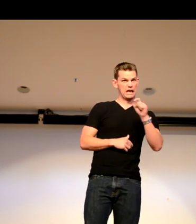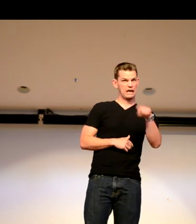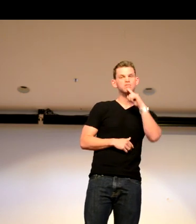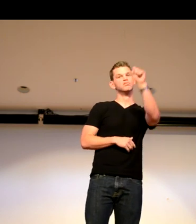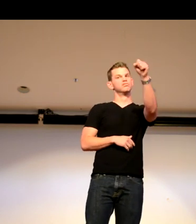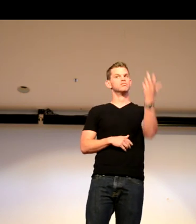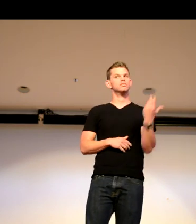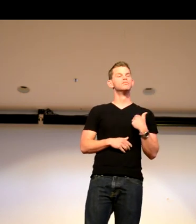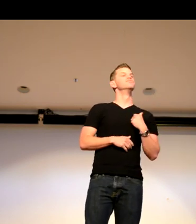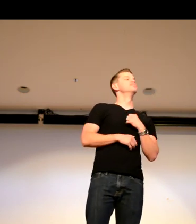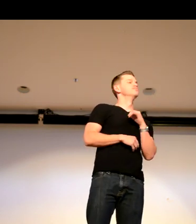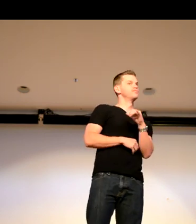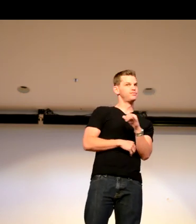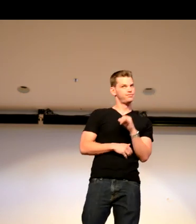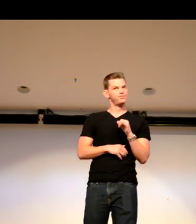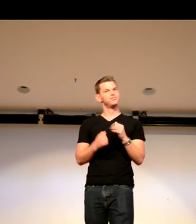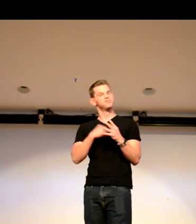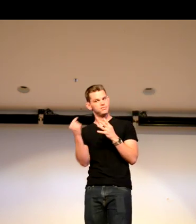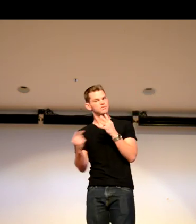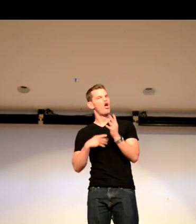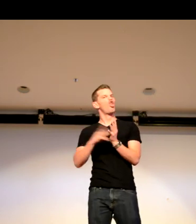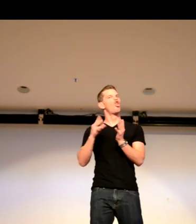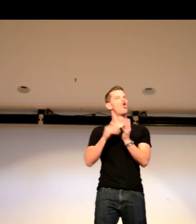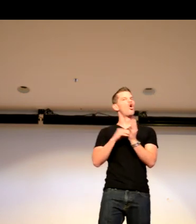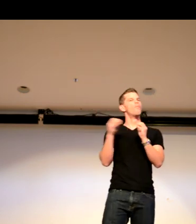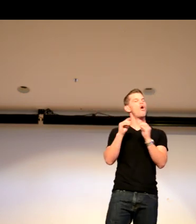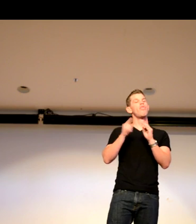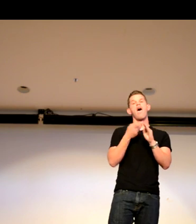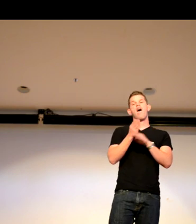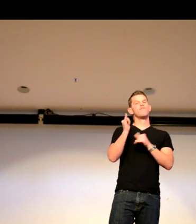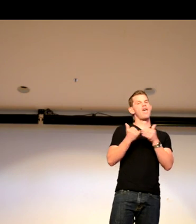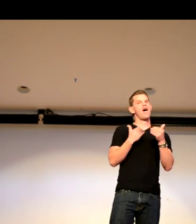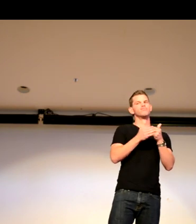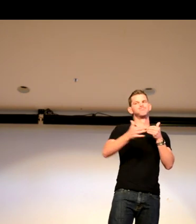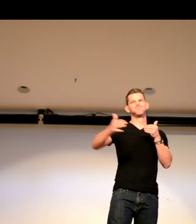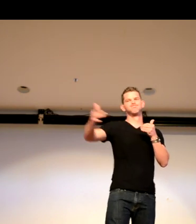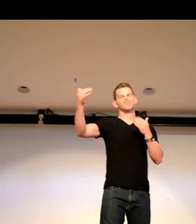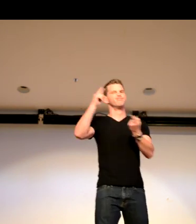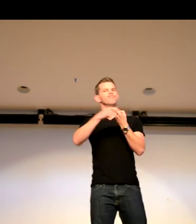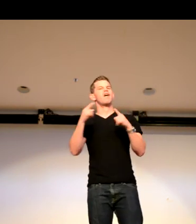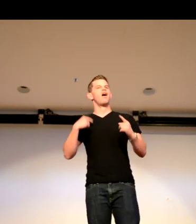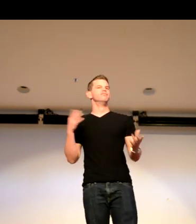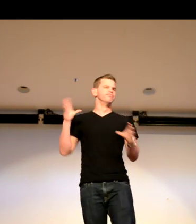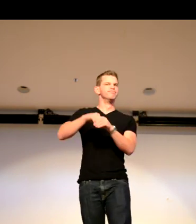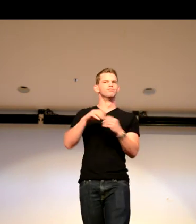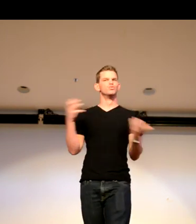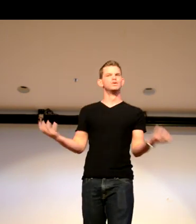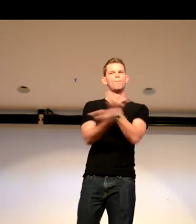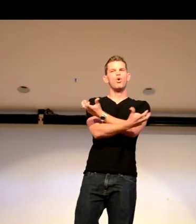And I said, is that what I need? I said, they said yes. And, you know, I started learning and learning more about the film business. And then, you know, I finally got